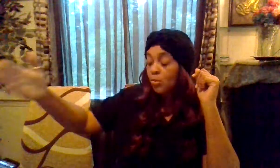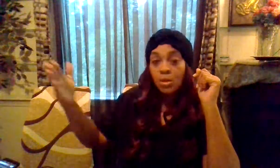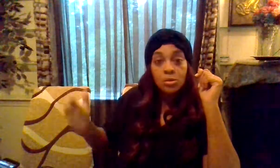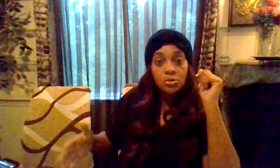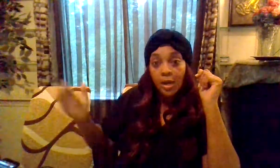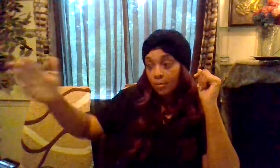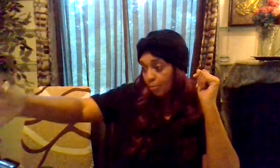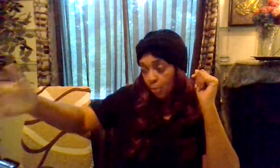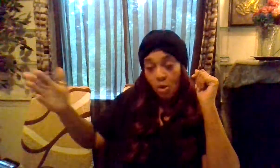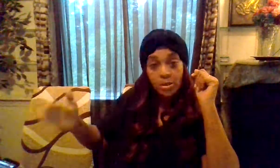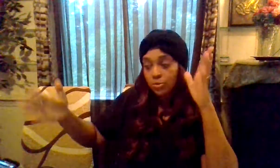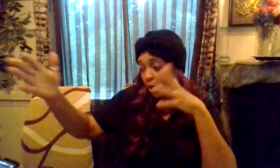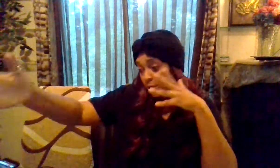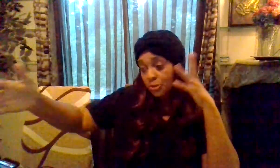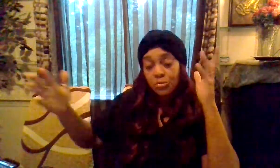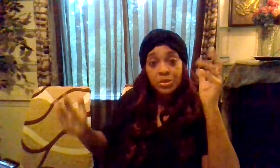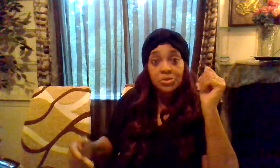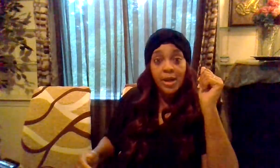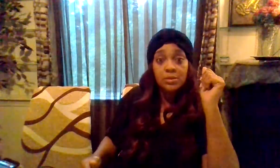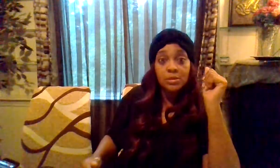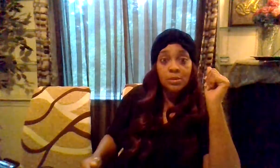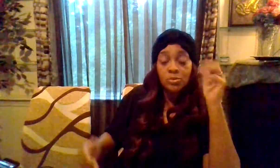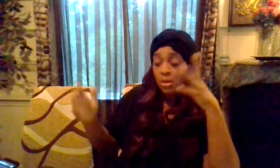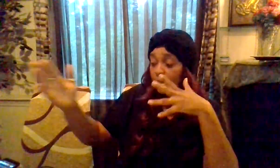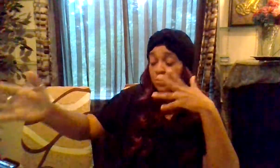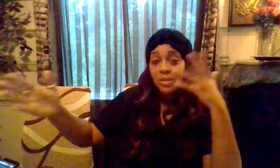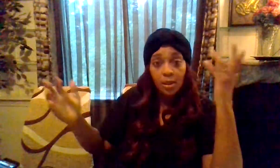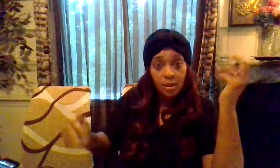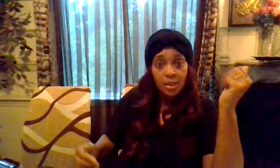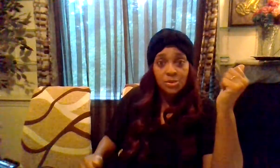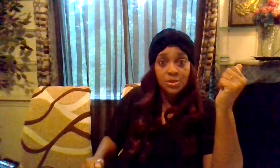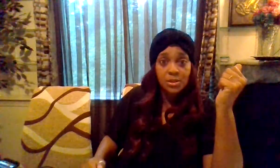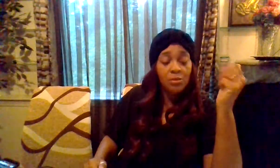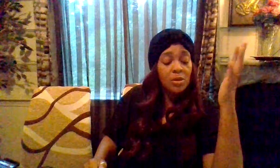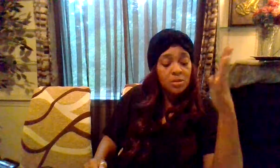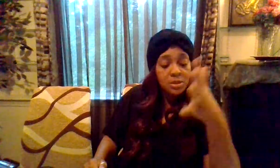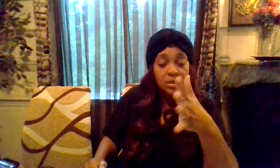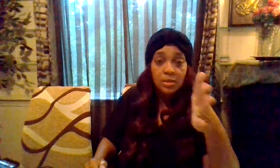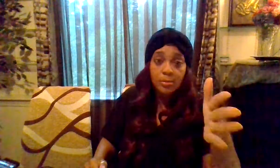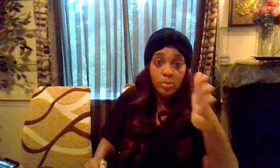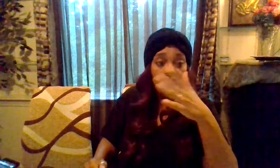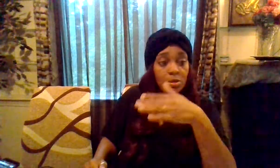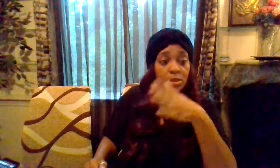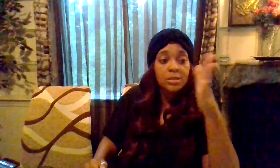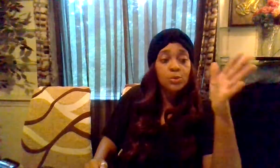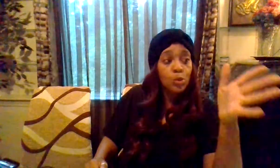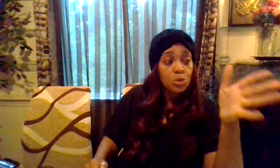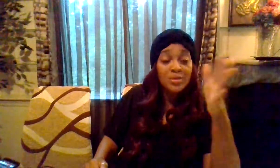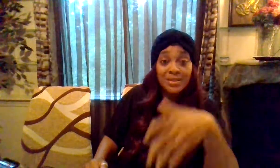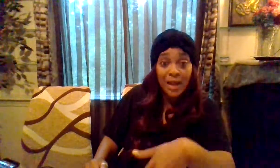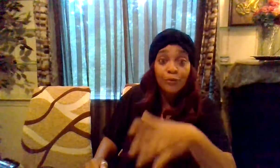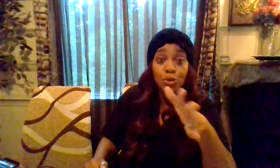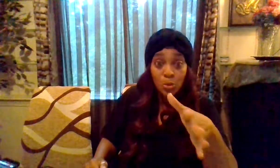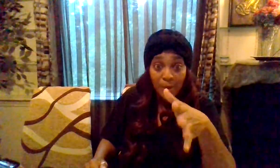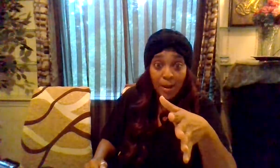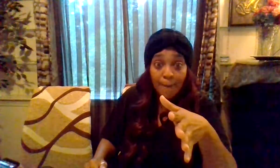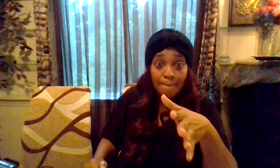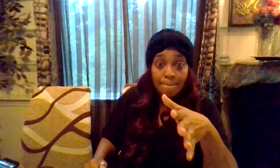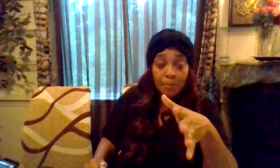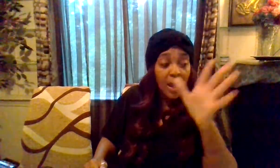try to pause try to get you distracted try to make you second guess yourself this is at the point in your destiny where you design it for you and mine i